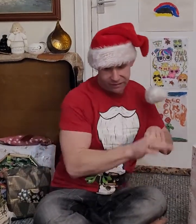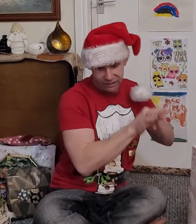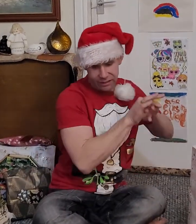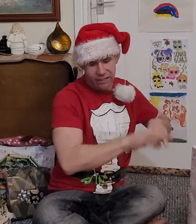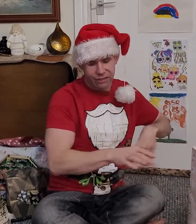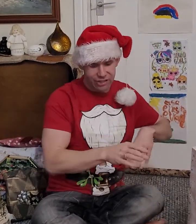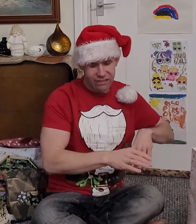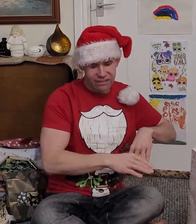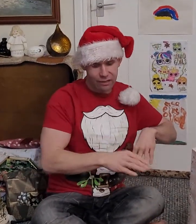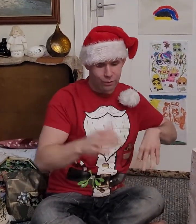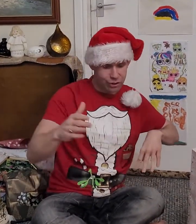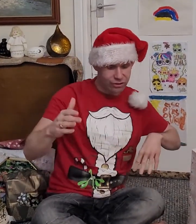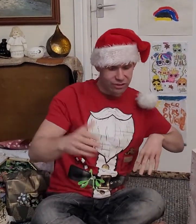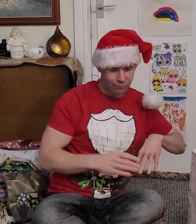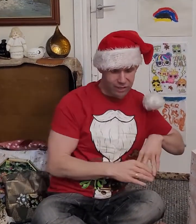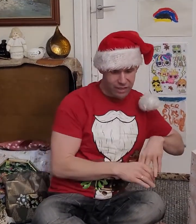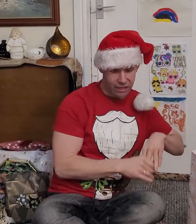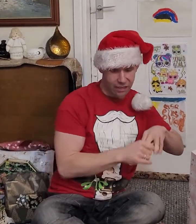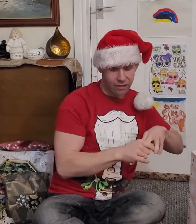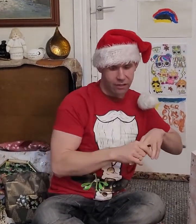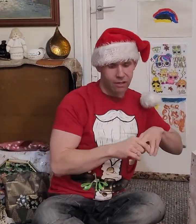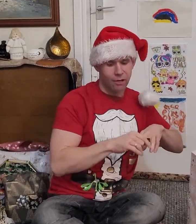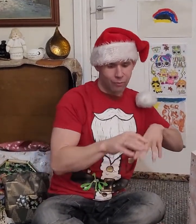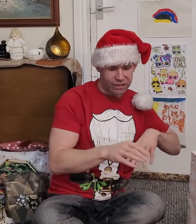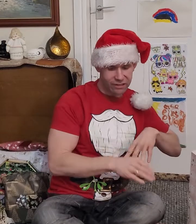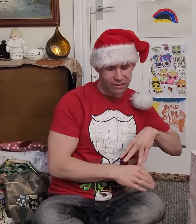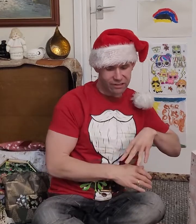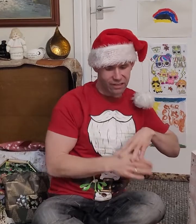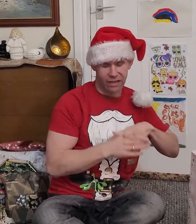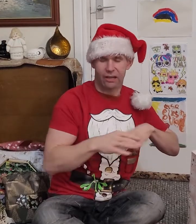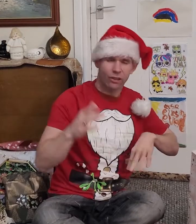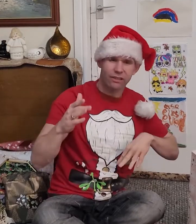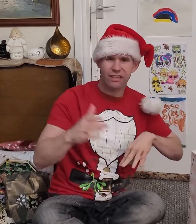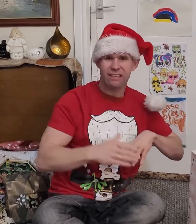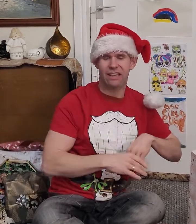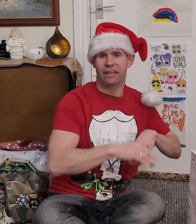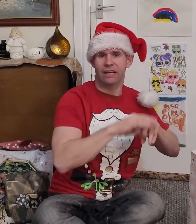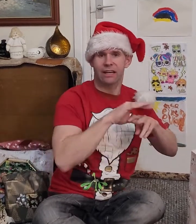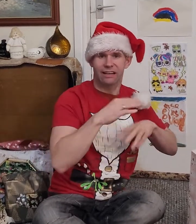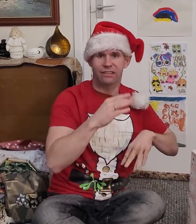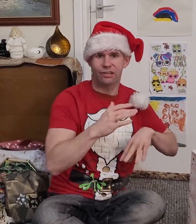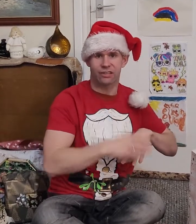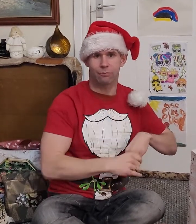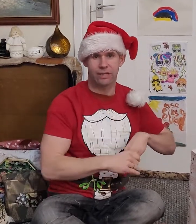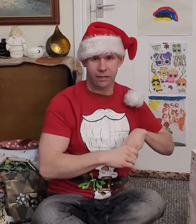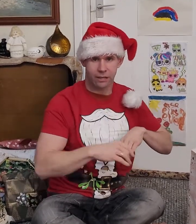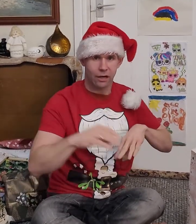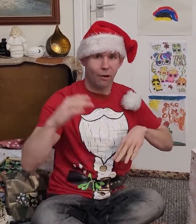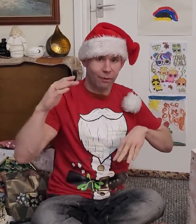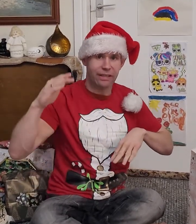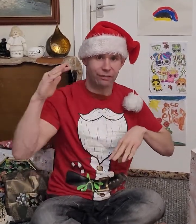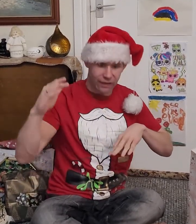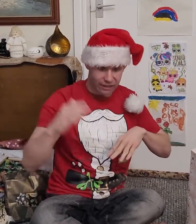Cheesy we choose to be Print it the day Not as easy as it used to be But I think